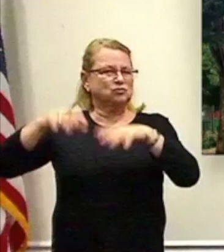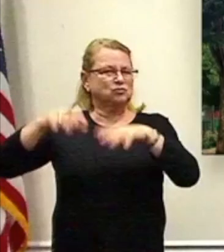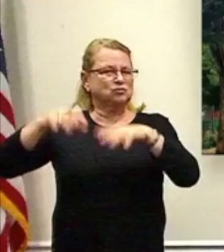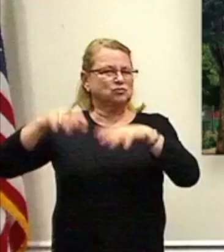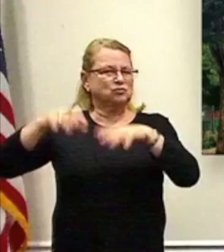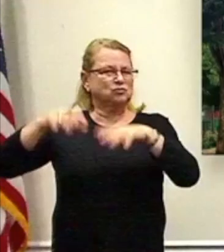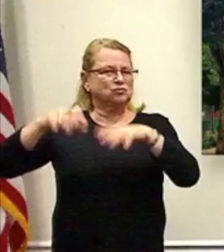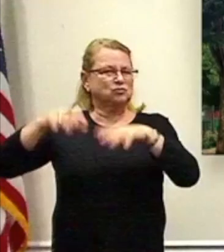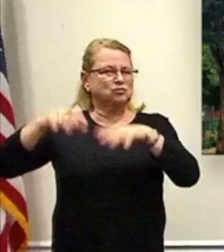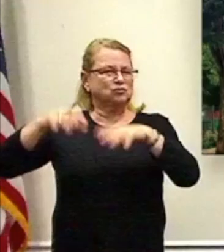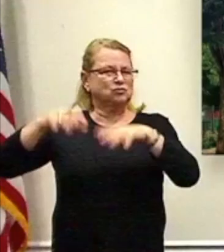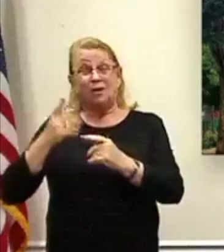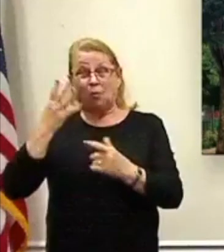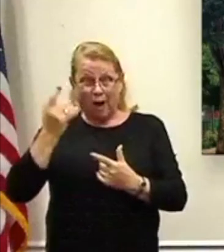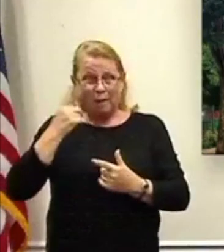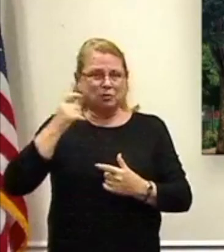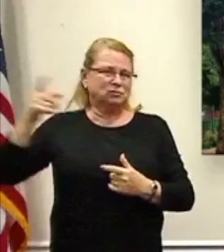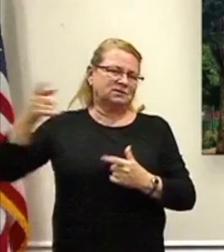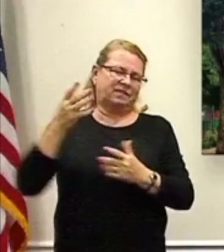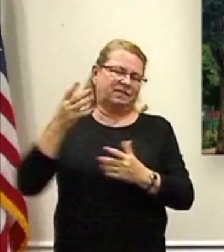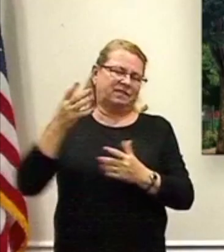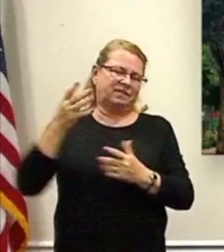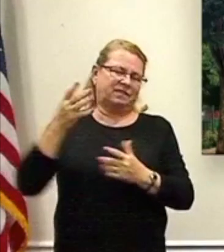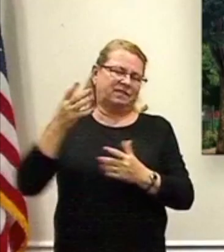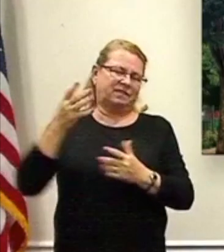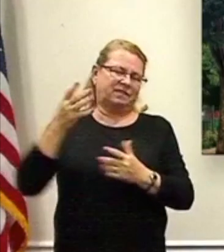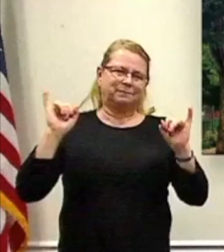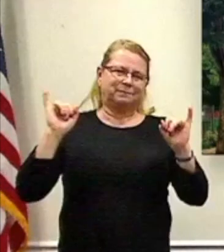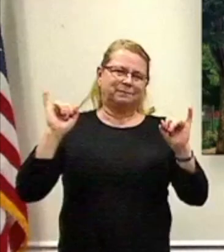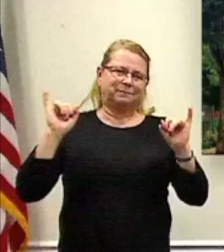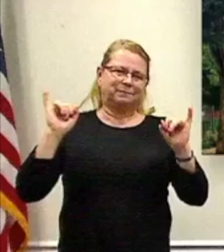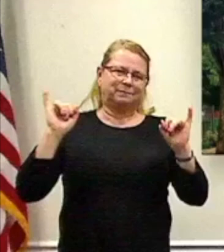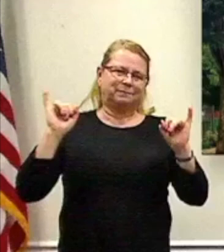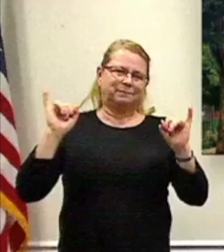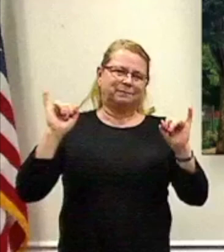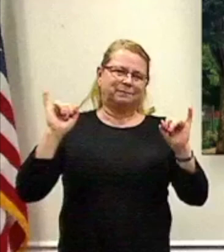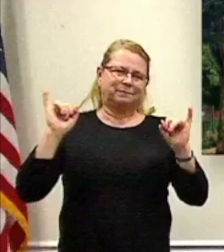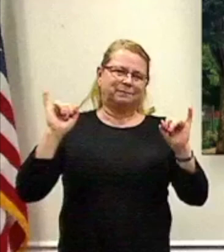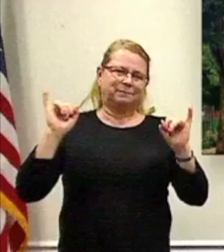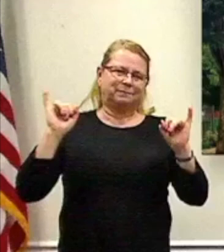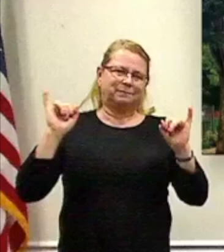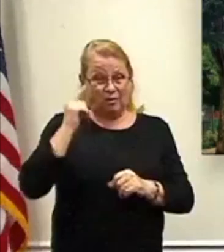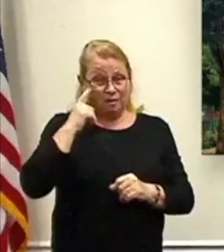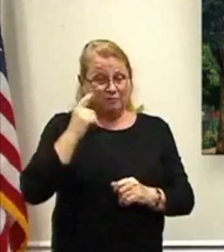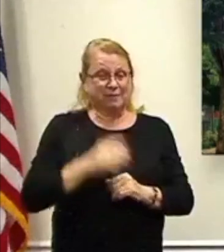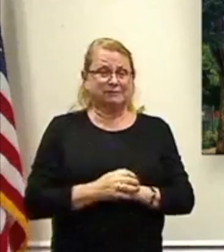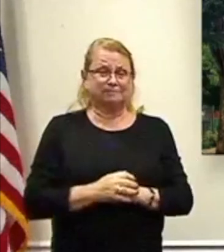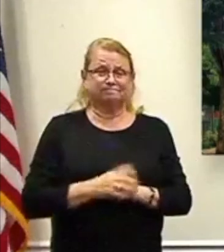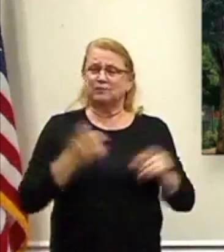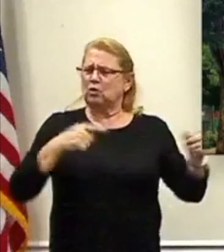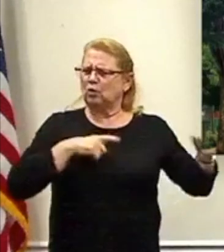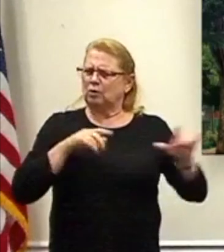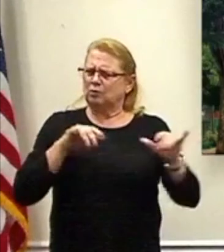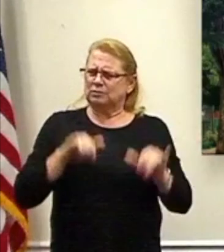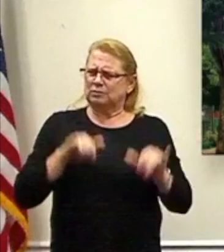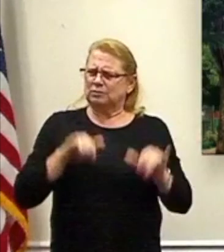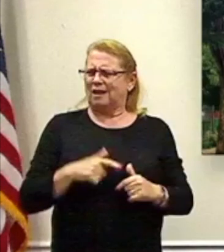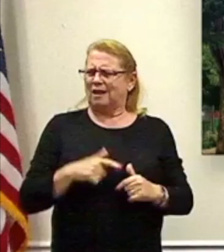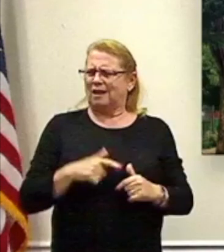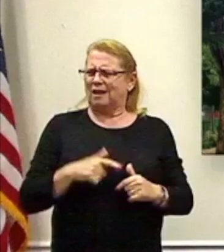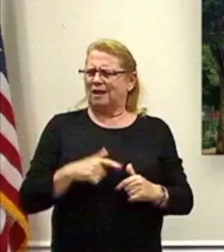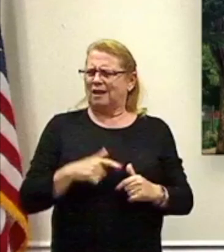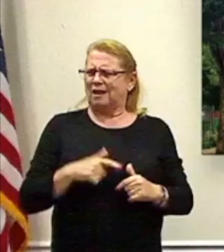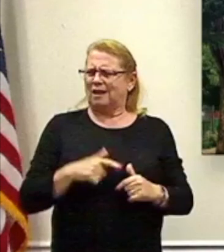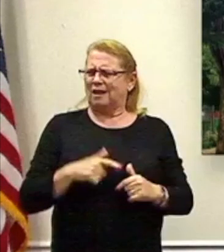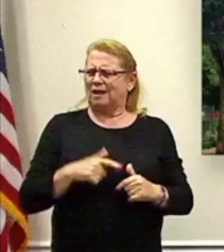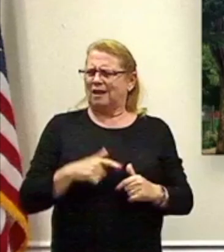of state and local governments. They are, in fact, governments unto themselves. We're going to stay live on Facebook for a little while longer since we